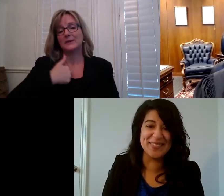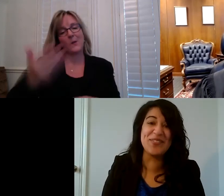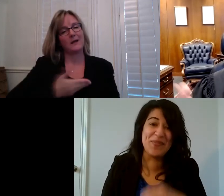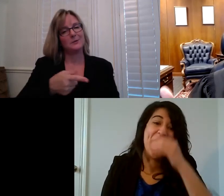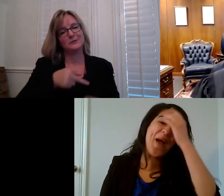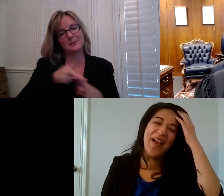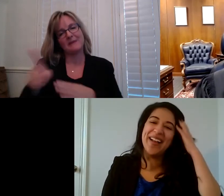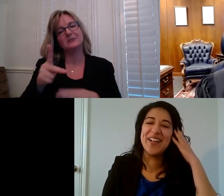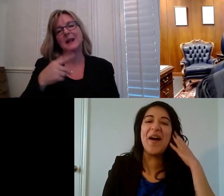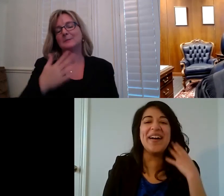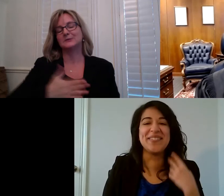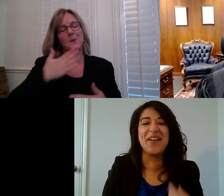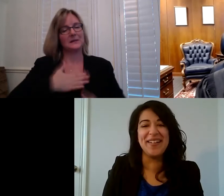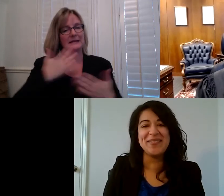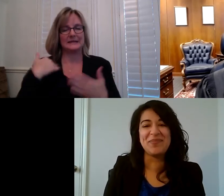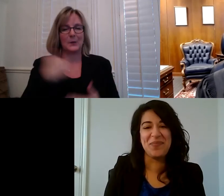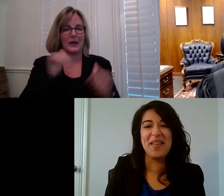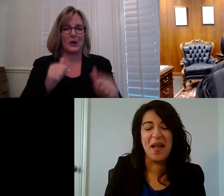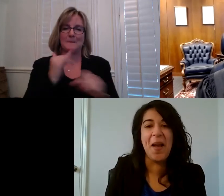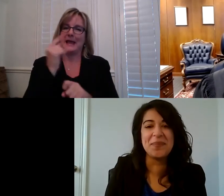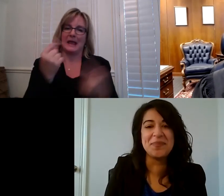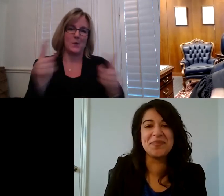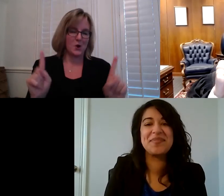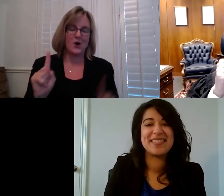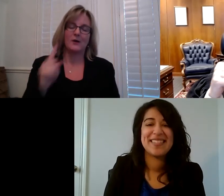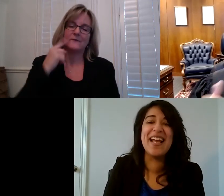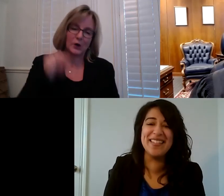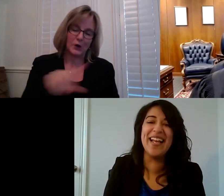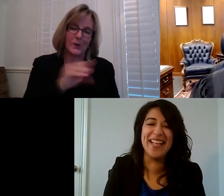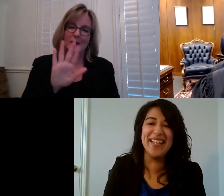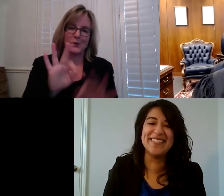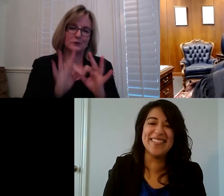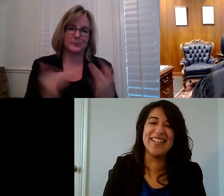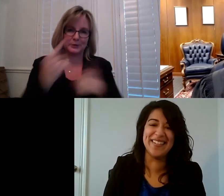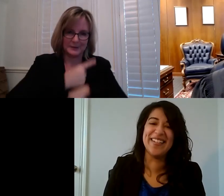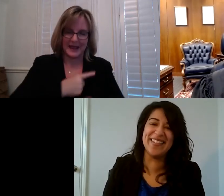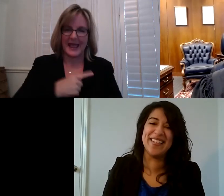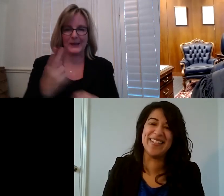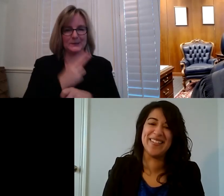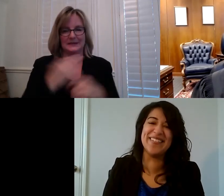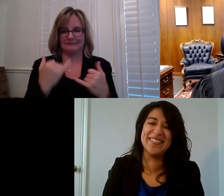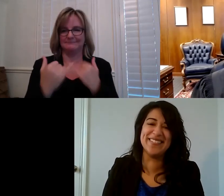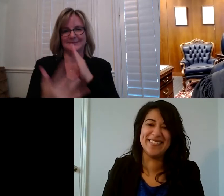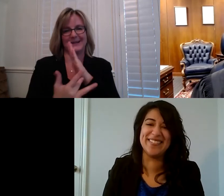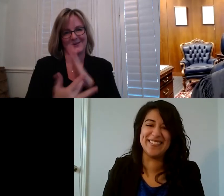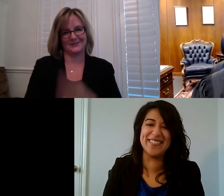and I'm so pleased that we could make it work for you and your interpreter today using this technology